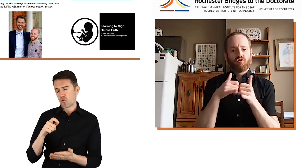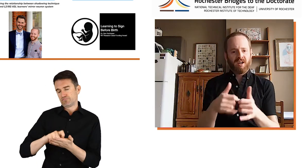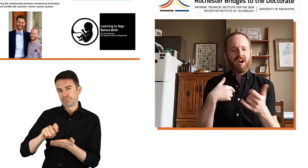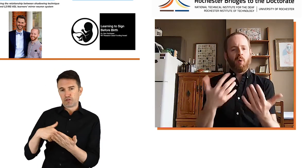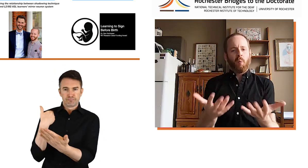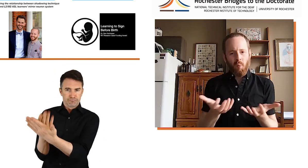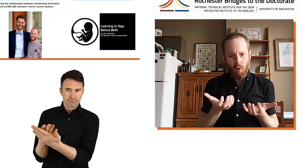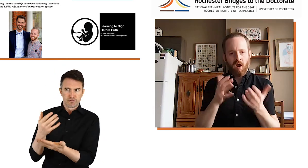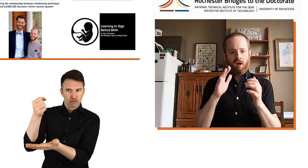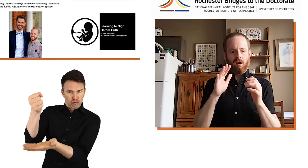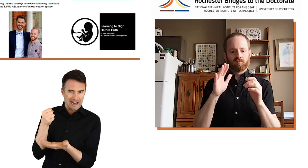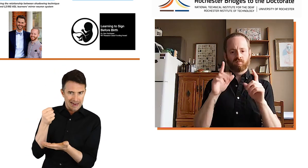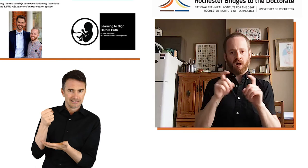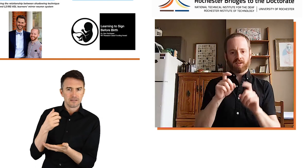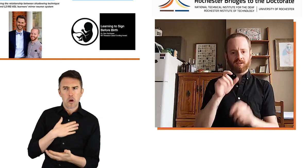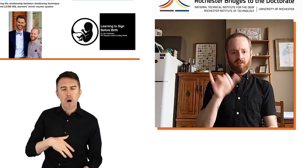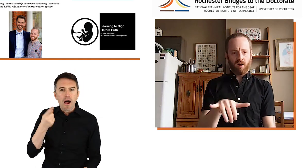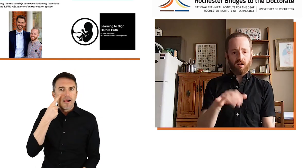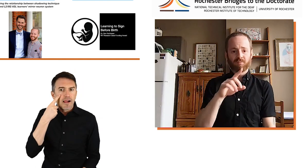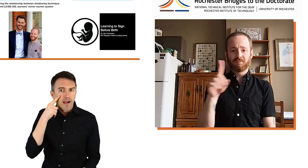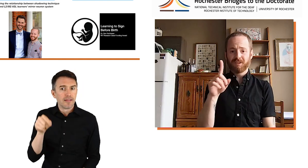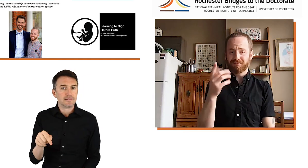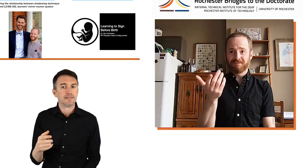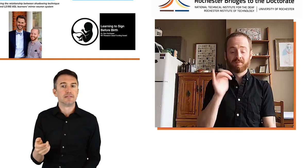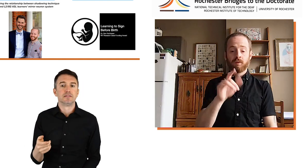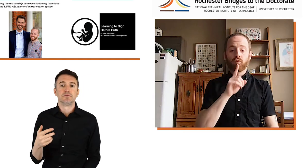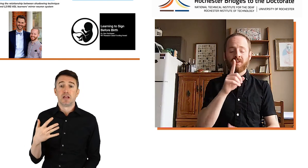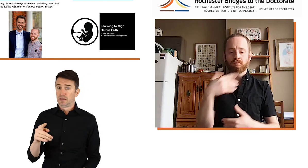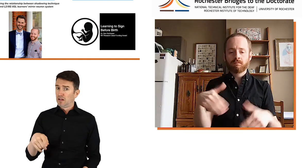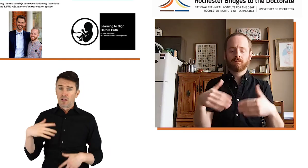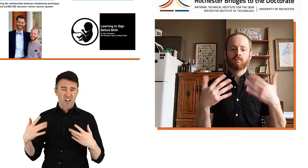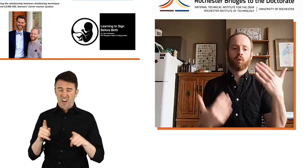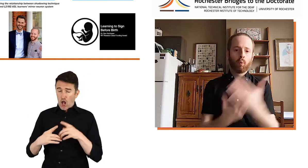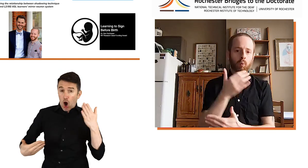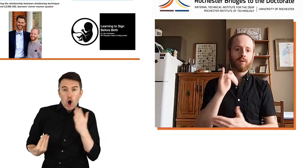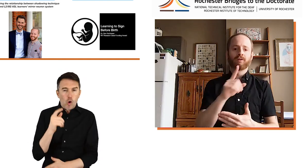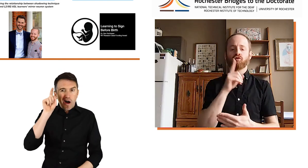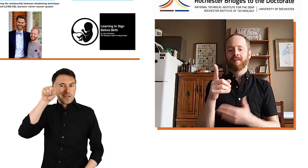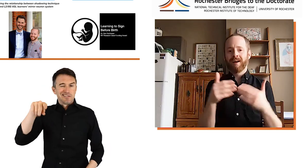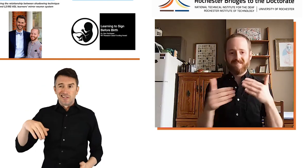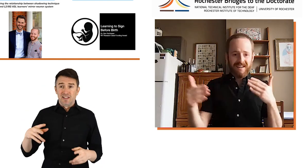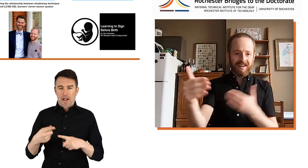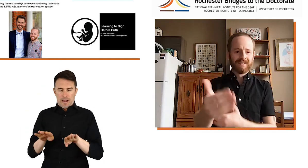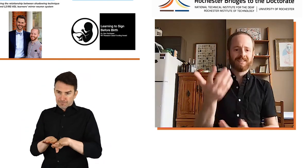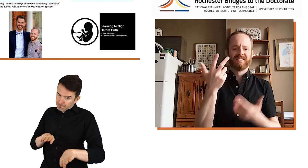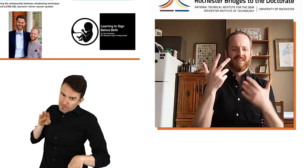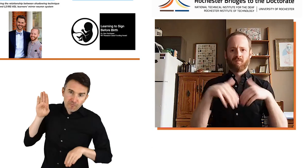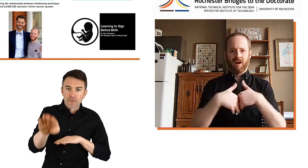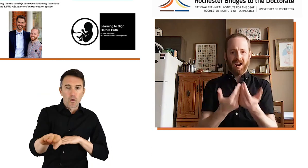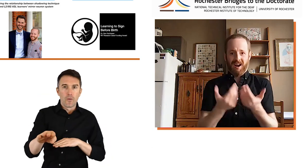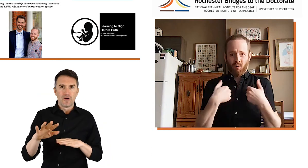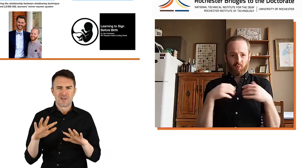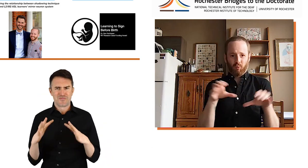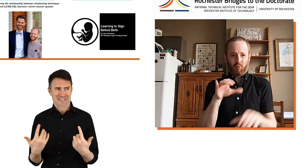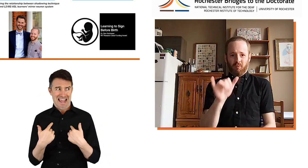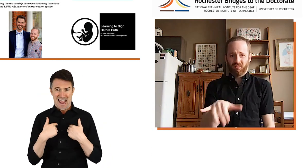more easily and quickly recognize their mother's sign language communication compared to others. So this is a new idea. It's very